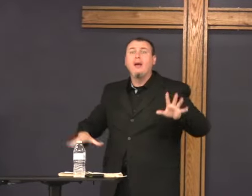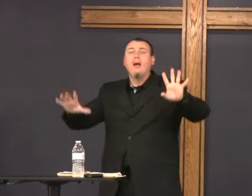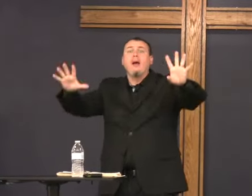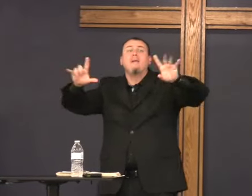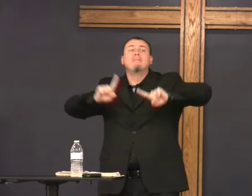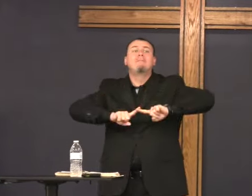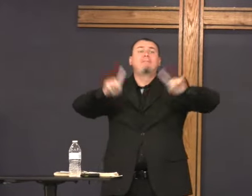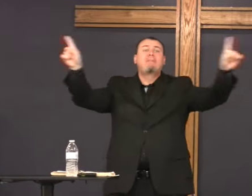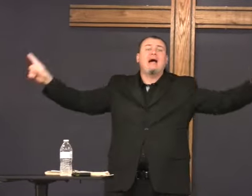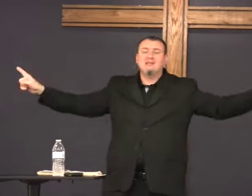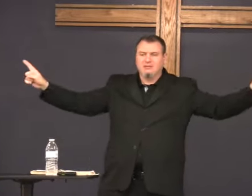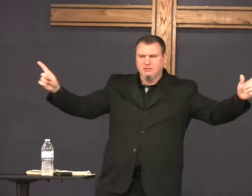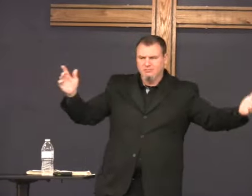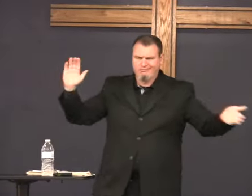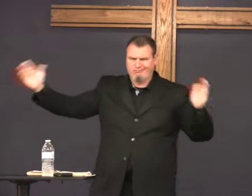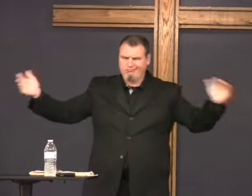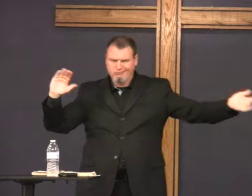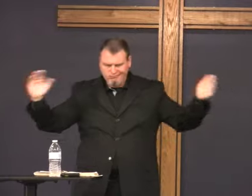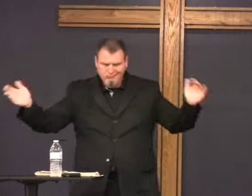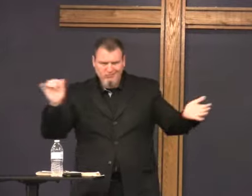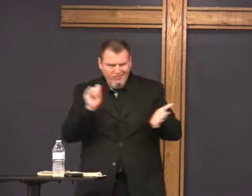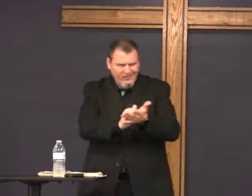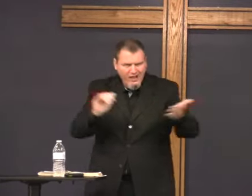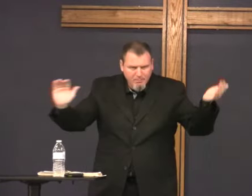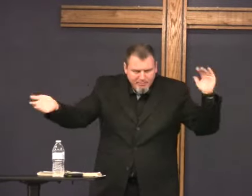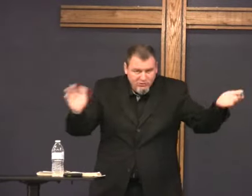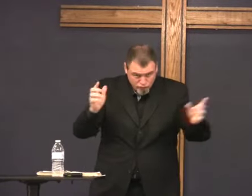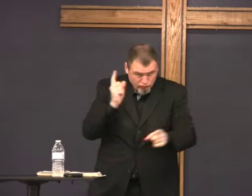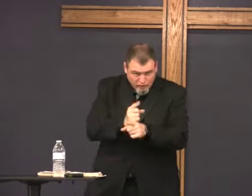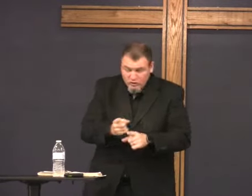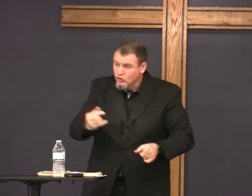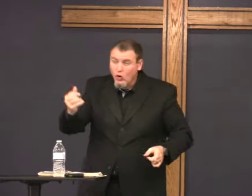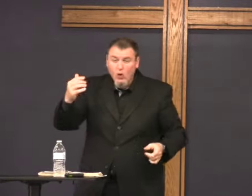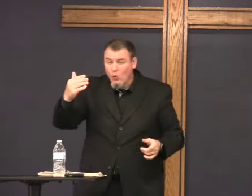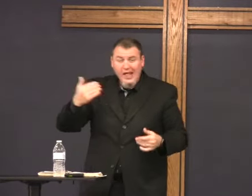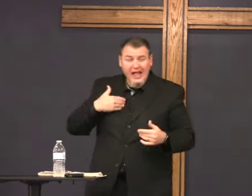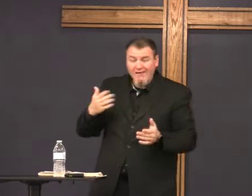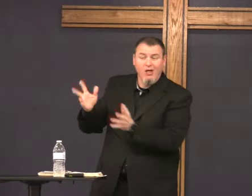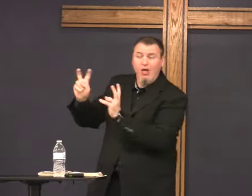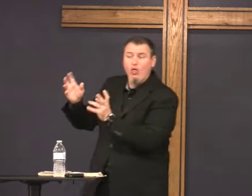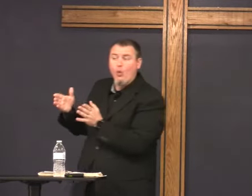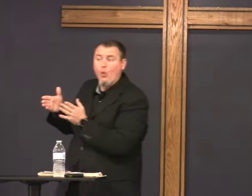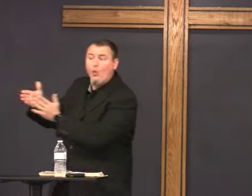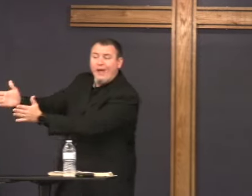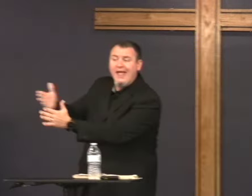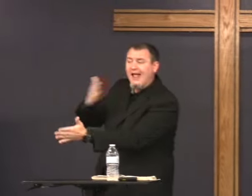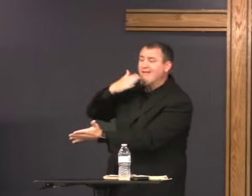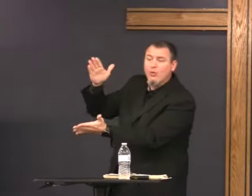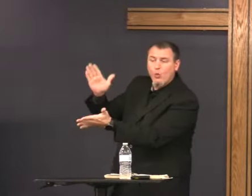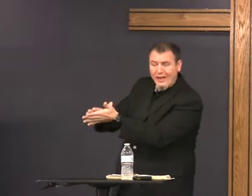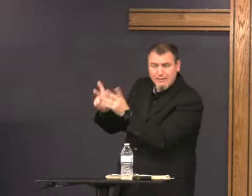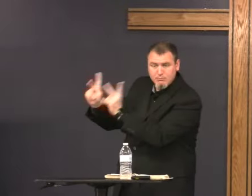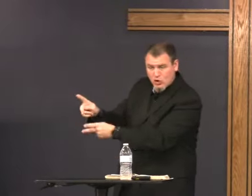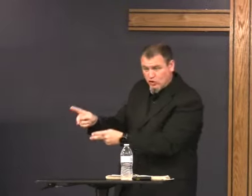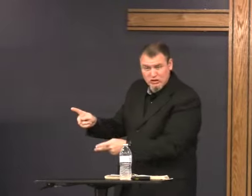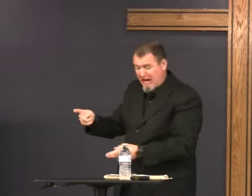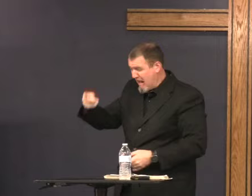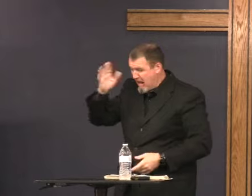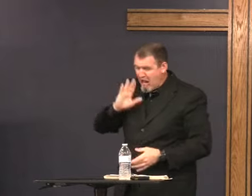It's an abomination unto the Lord. But compare that. You're right. You have the way of the wicked person.